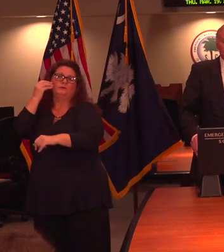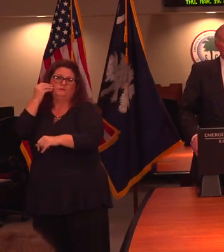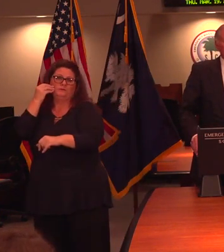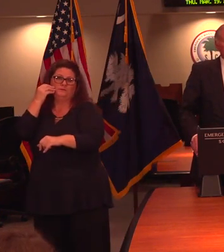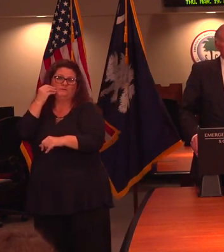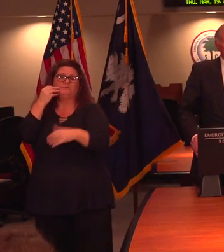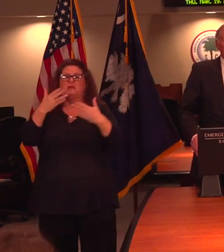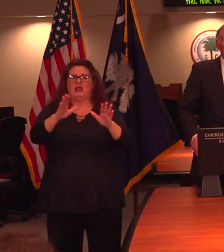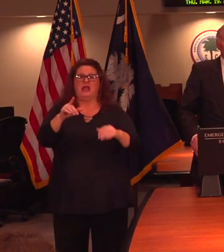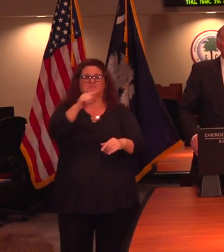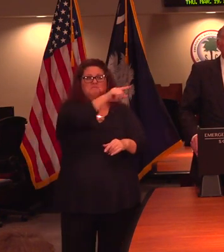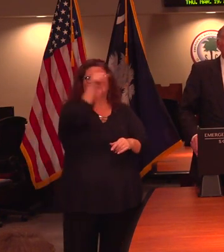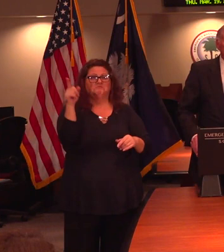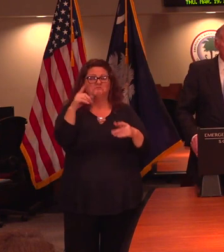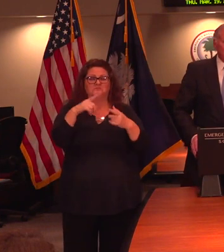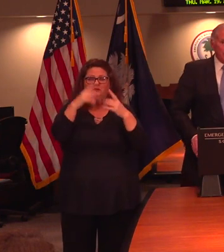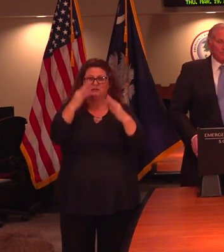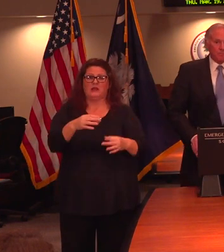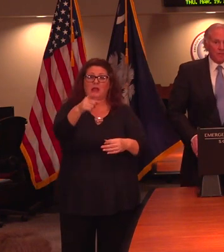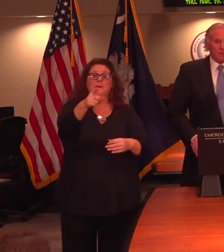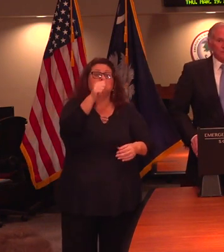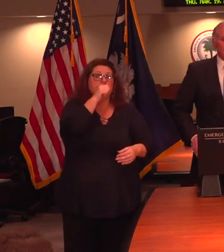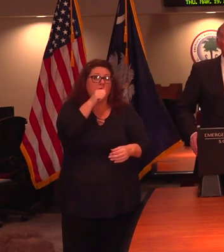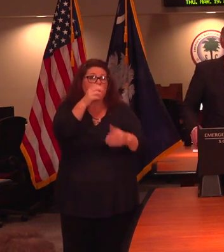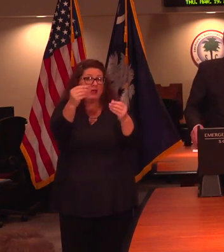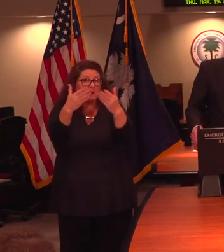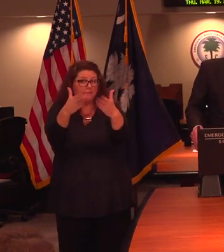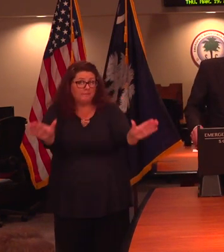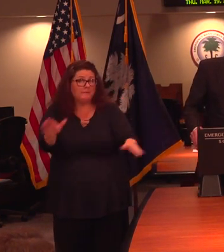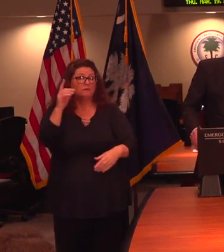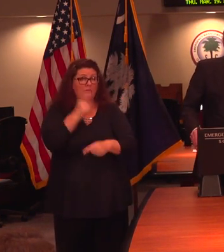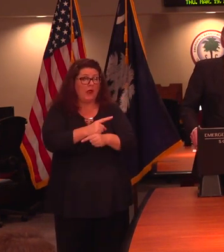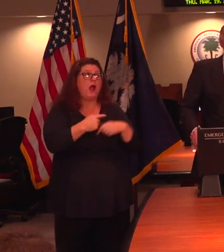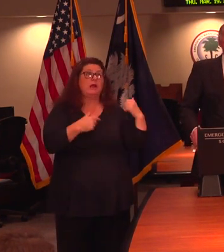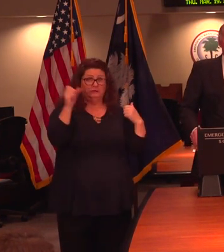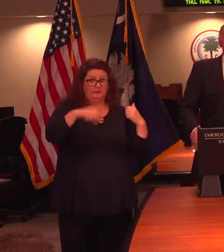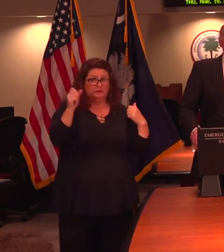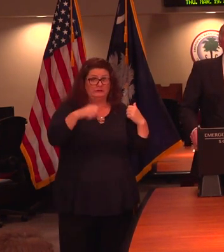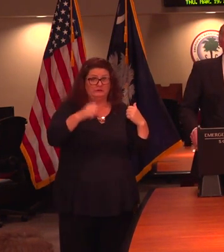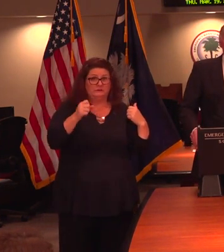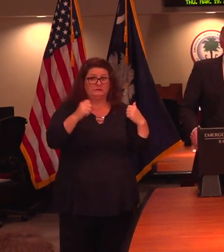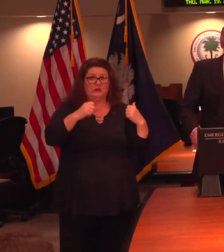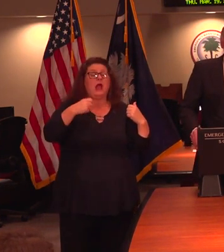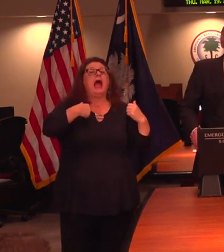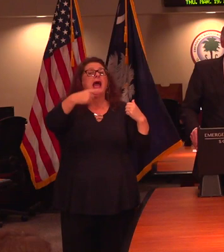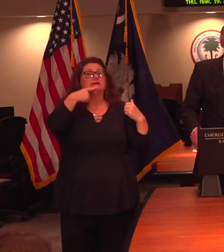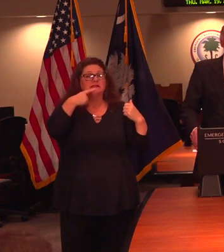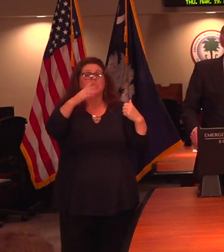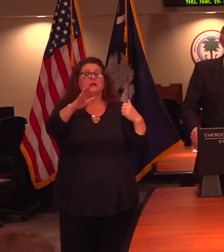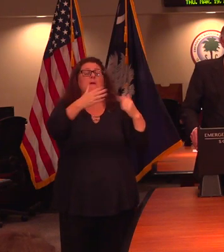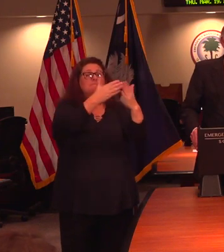work from home. Public private colleges? Make your pardon? Public and private? My authority at this point is on the public